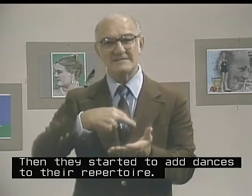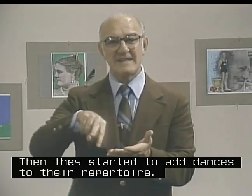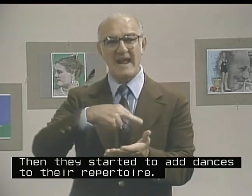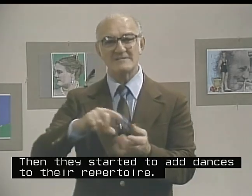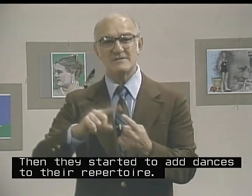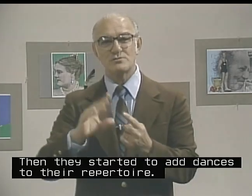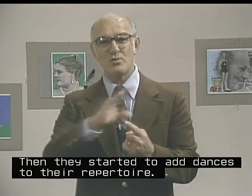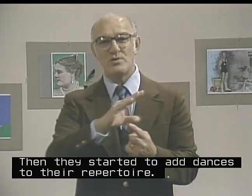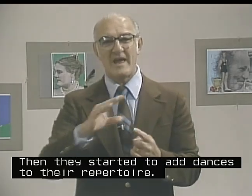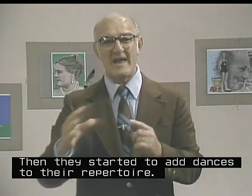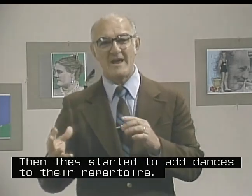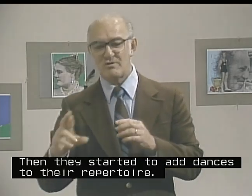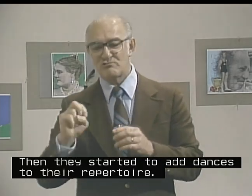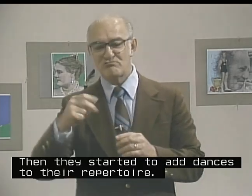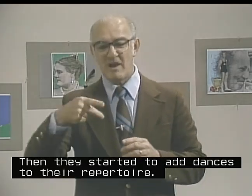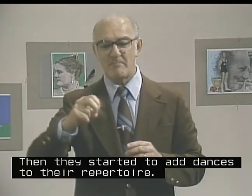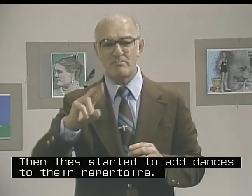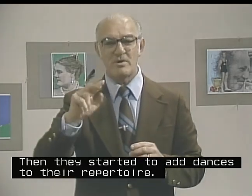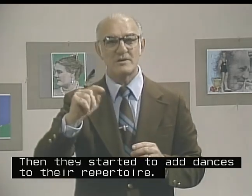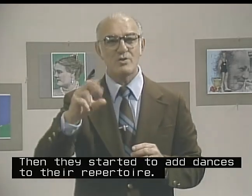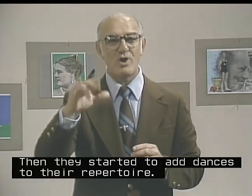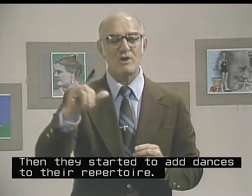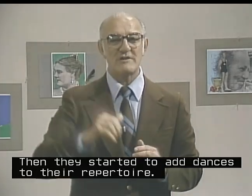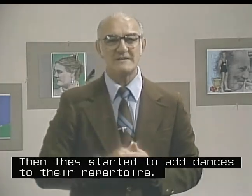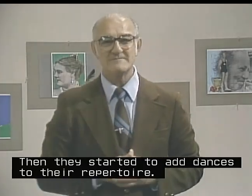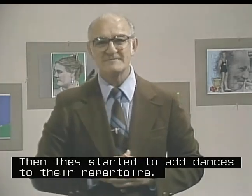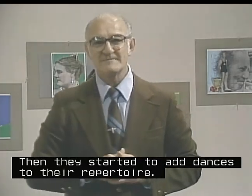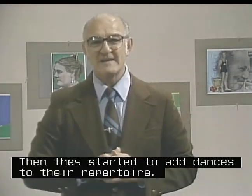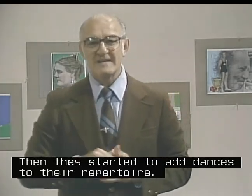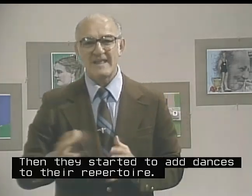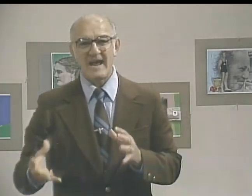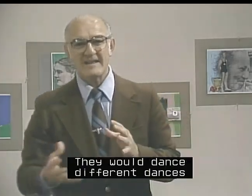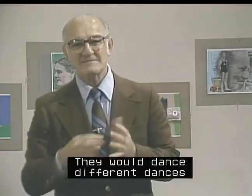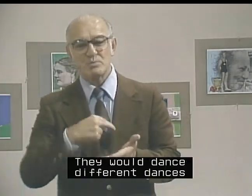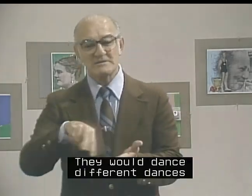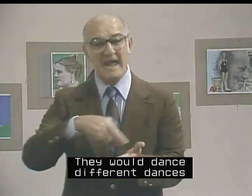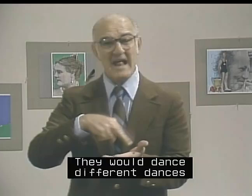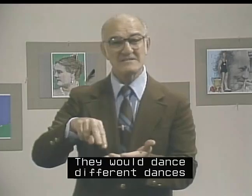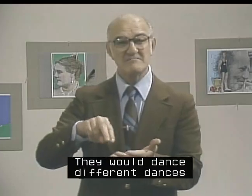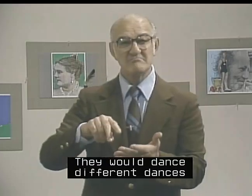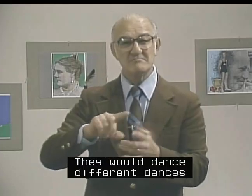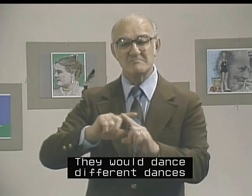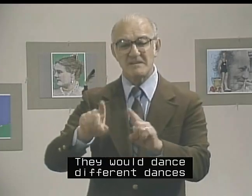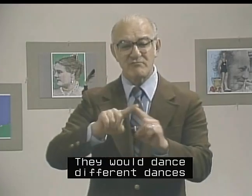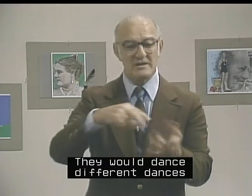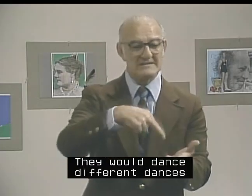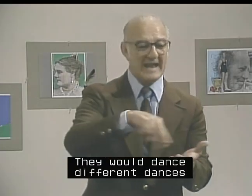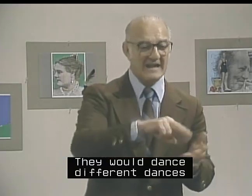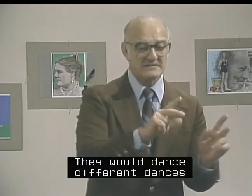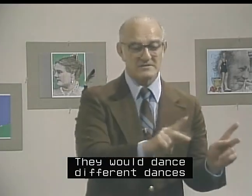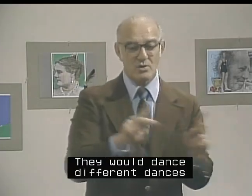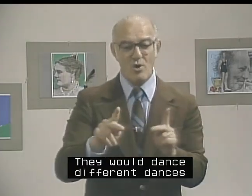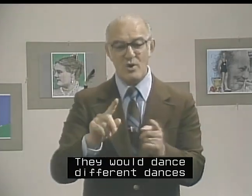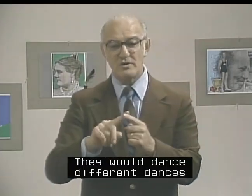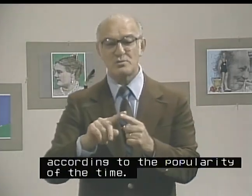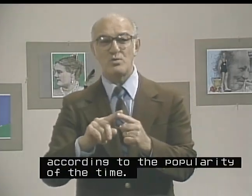dances to their repertory. They would dance different dances according to